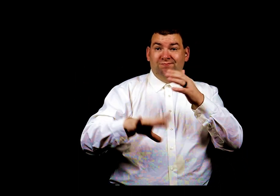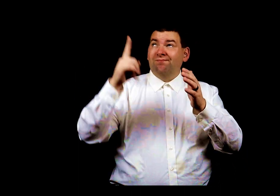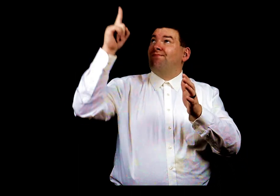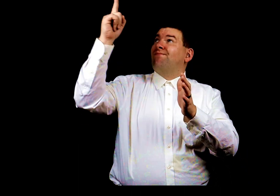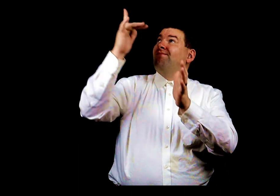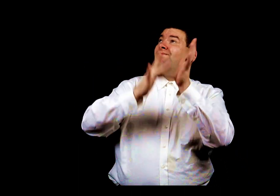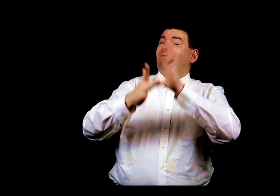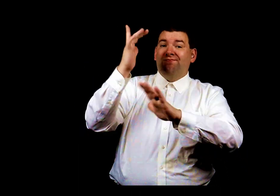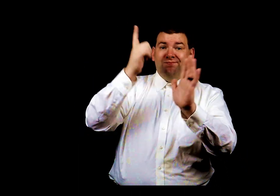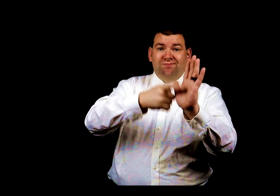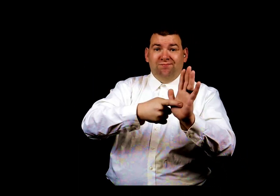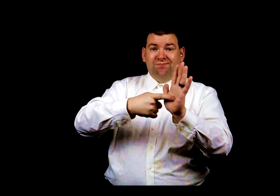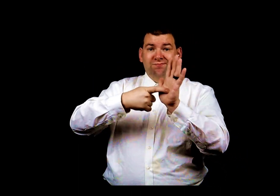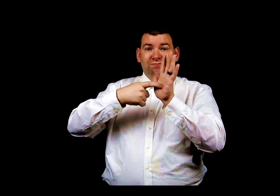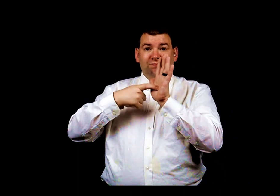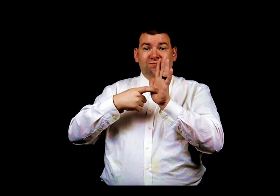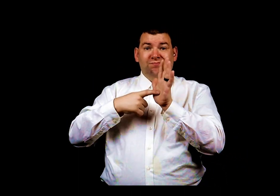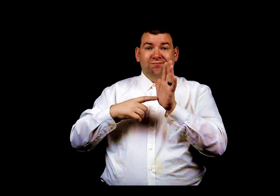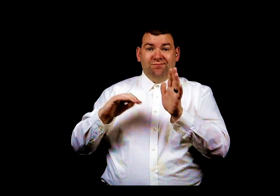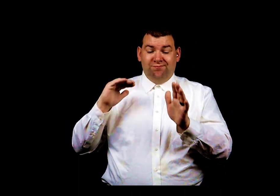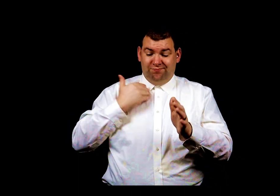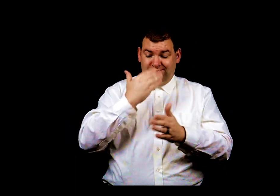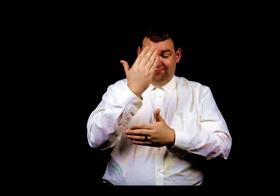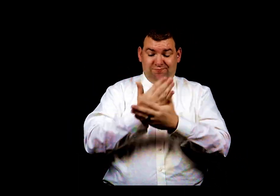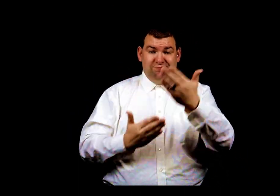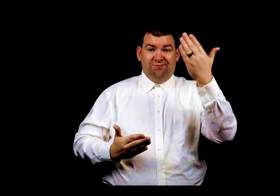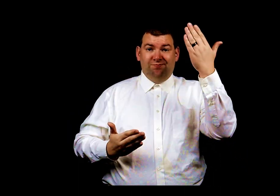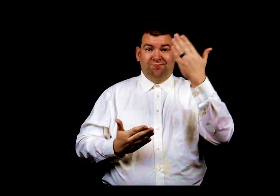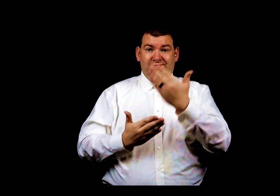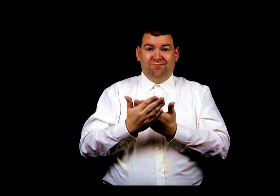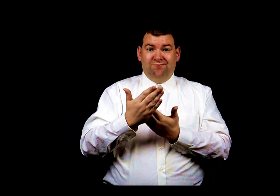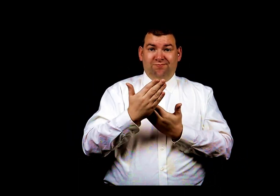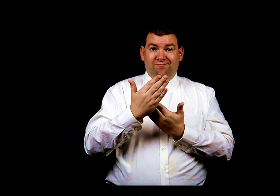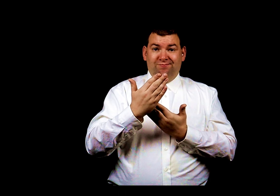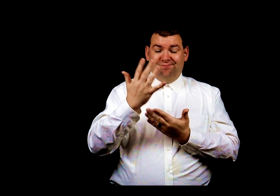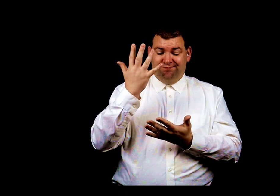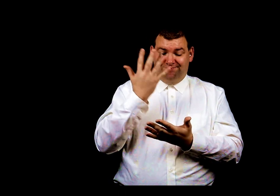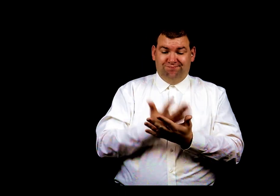blood, he requires at our hand